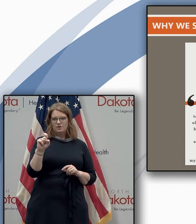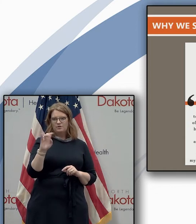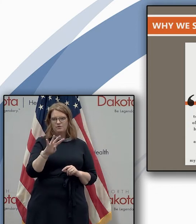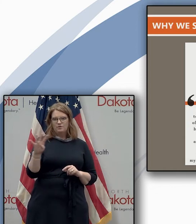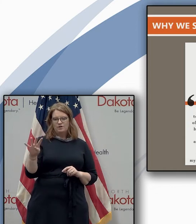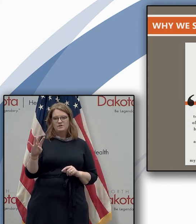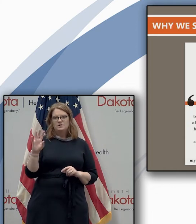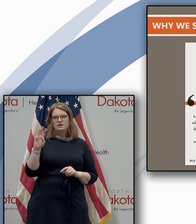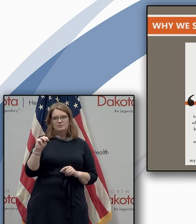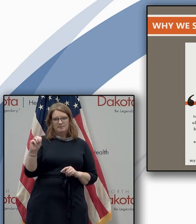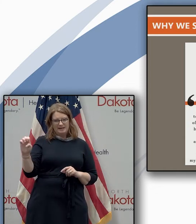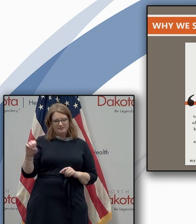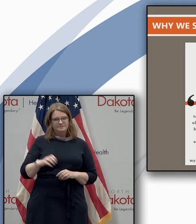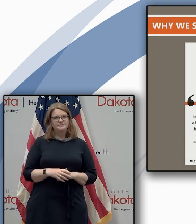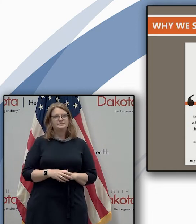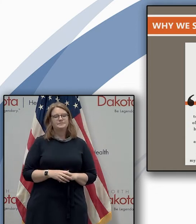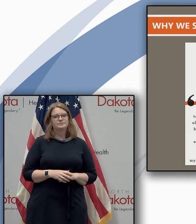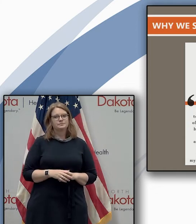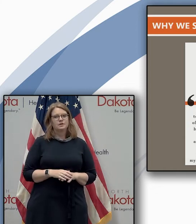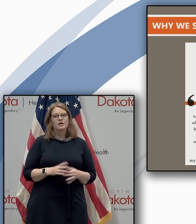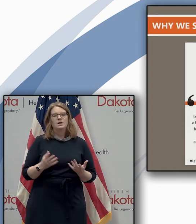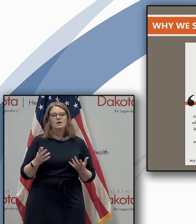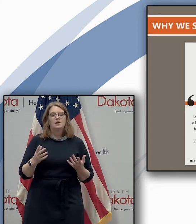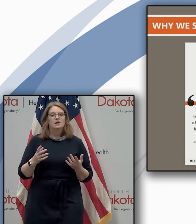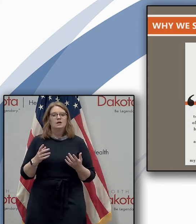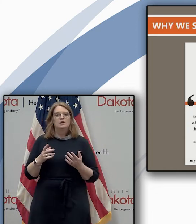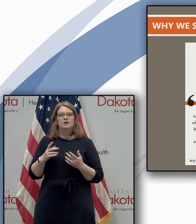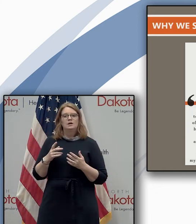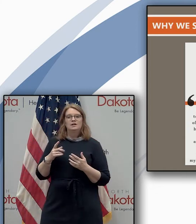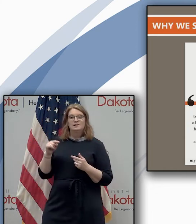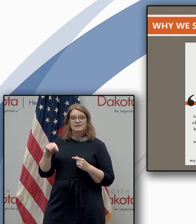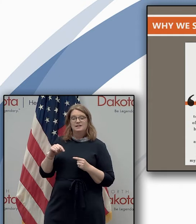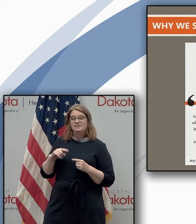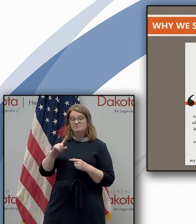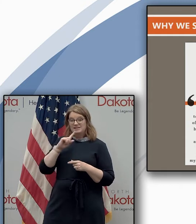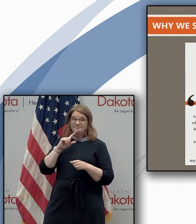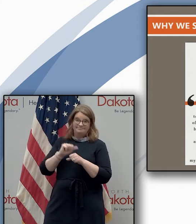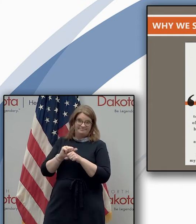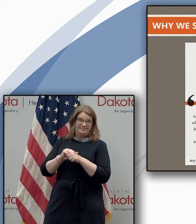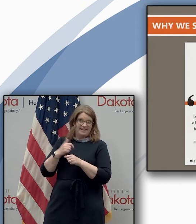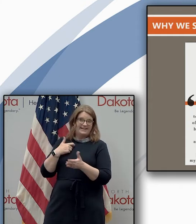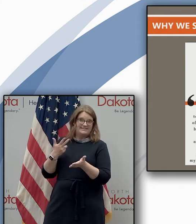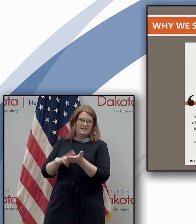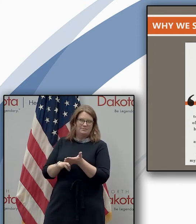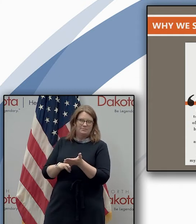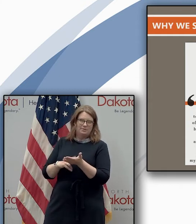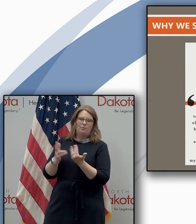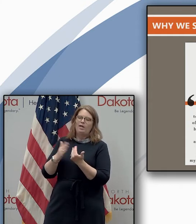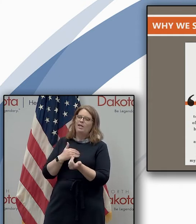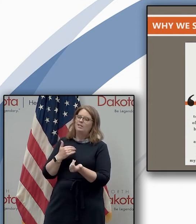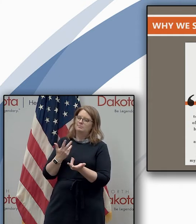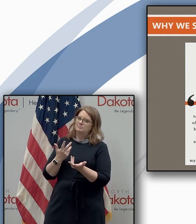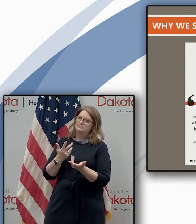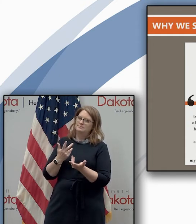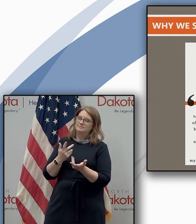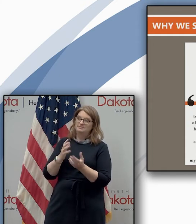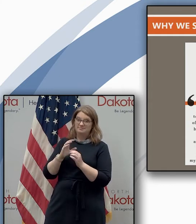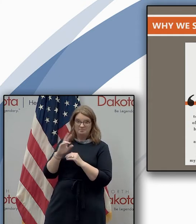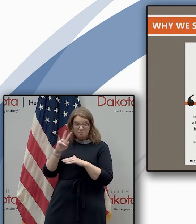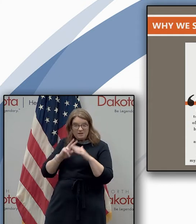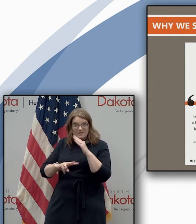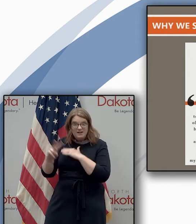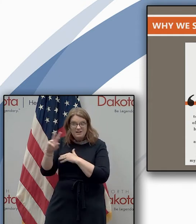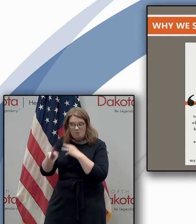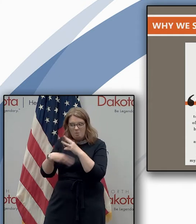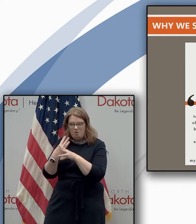maneuver enhancement brigade next one this is literally what i signed up for well almost no one could have predicted a